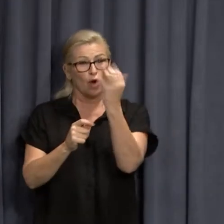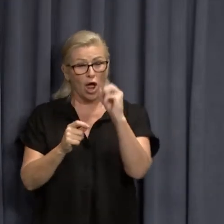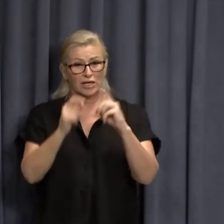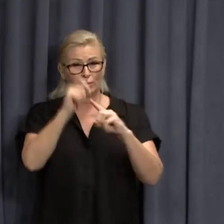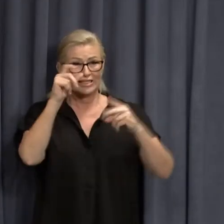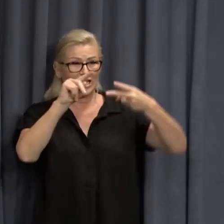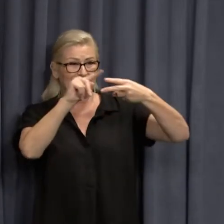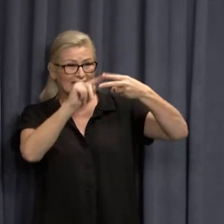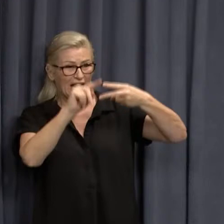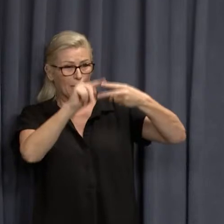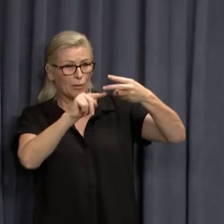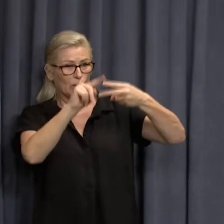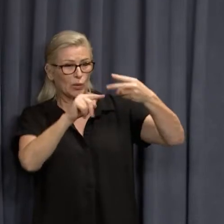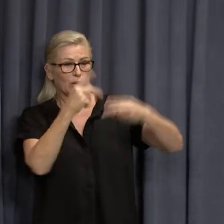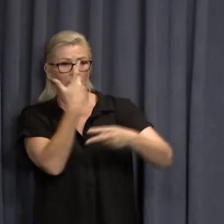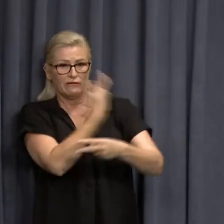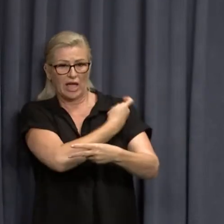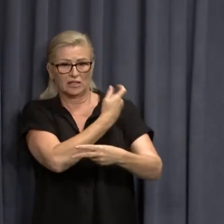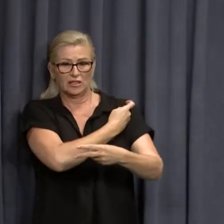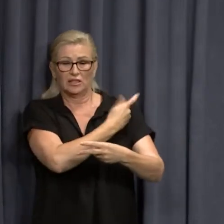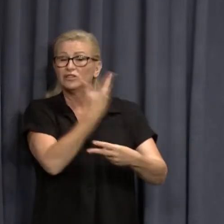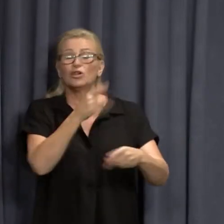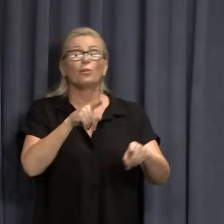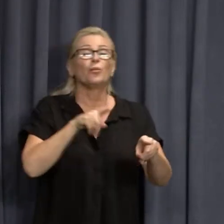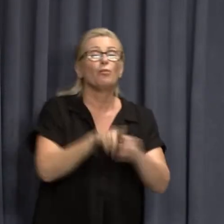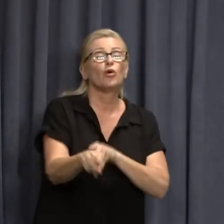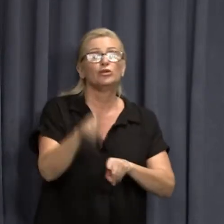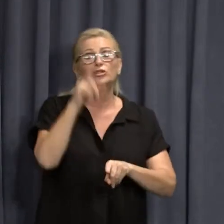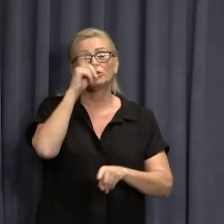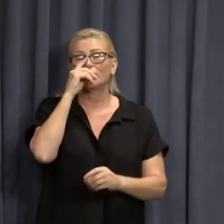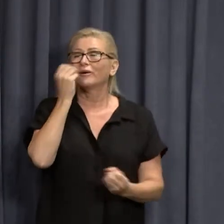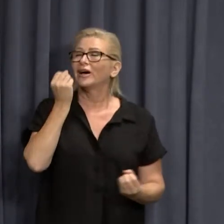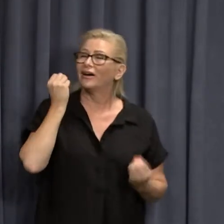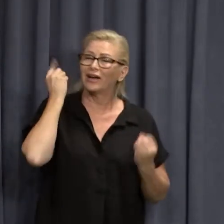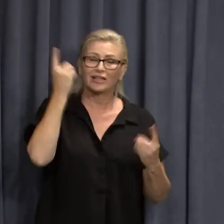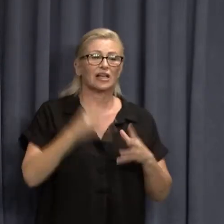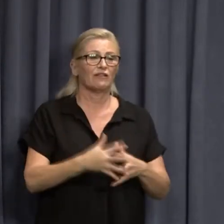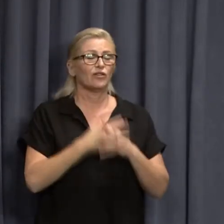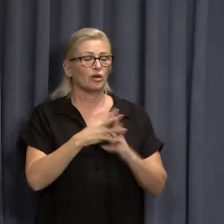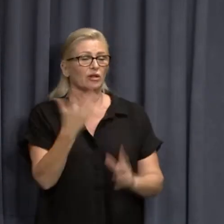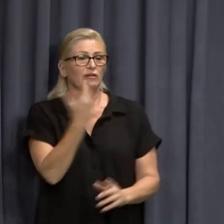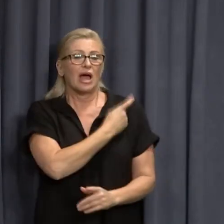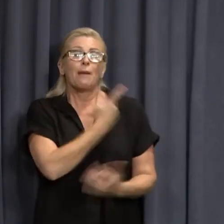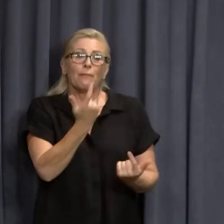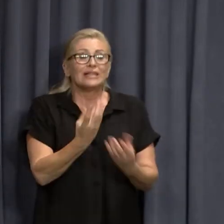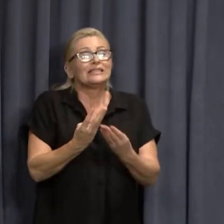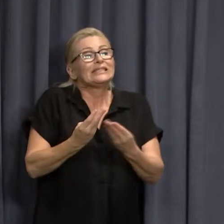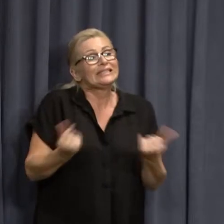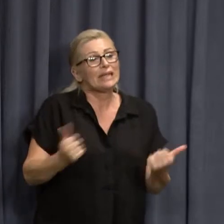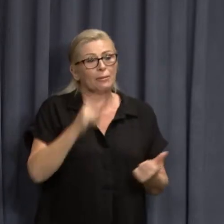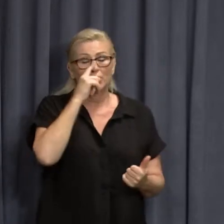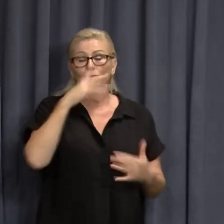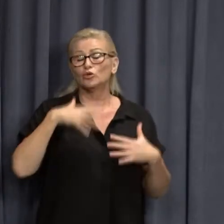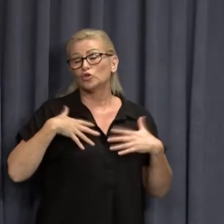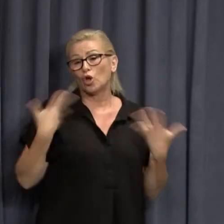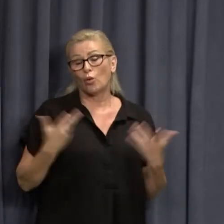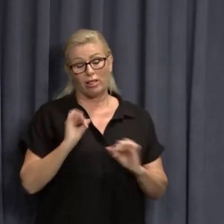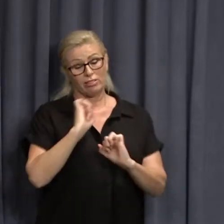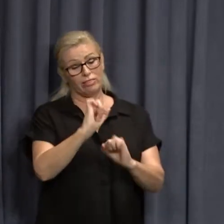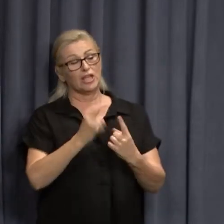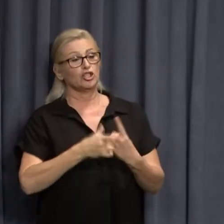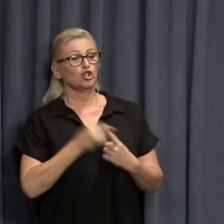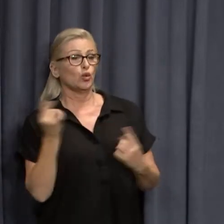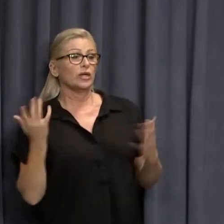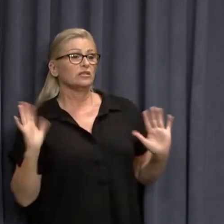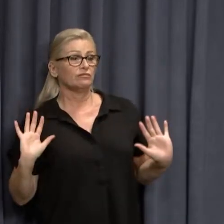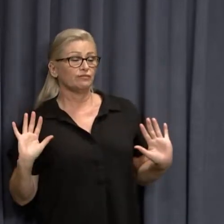the vast, vast, vast majority of the public understands the value of vaccines. But there's always going to be some people who don't want to. If that's their choice, that's their